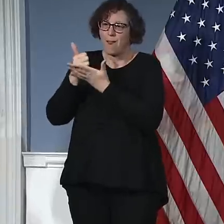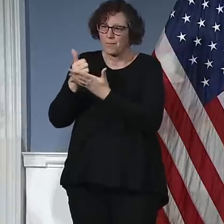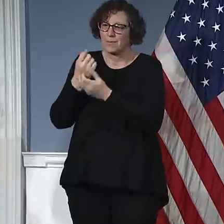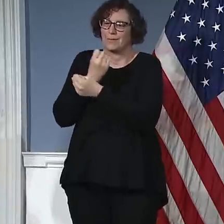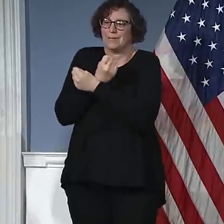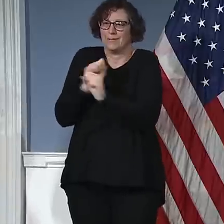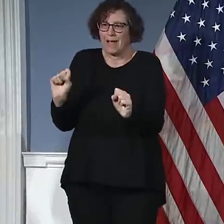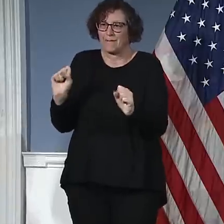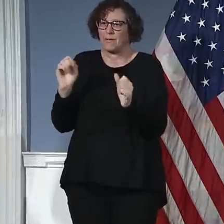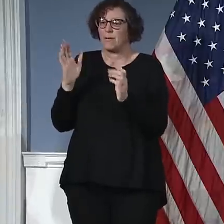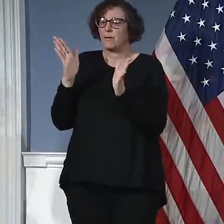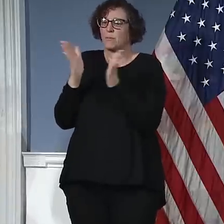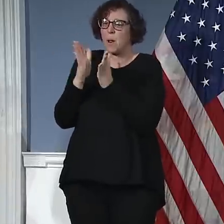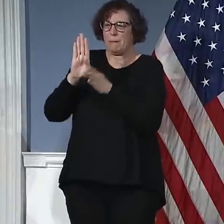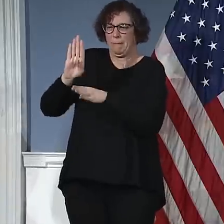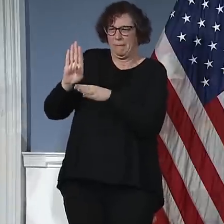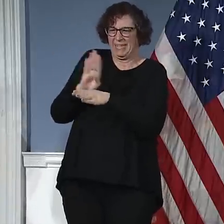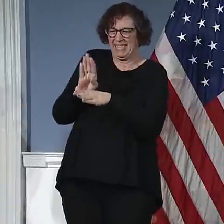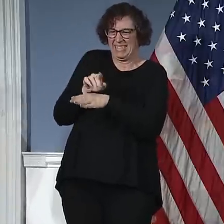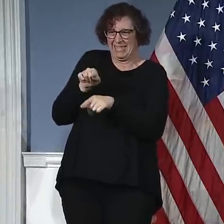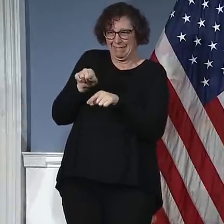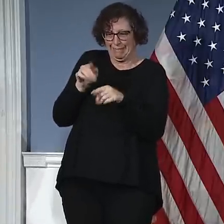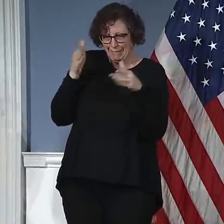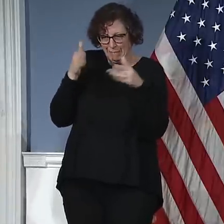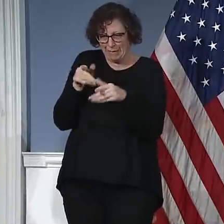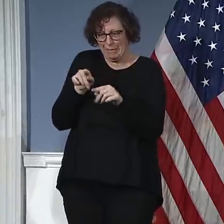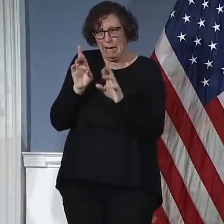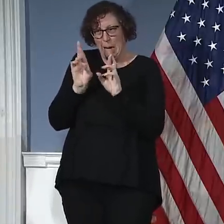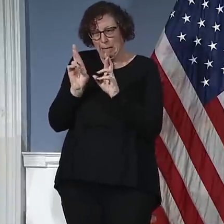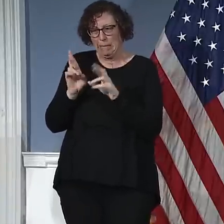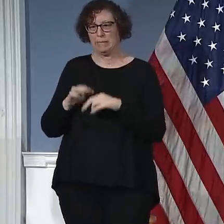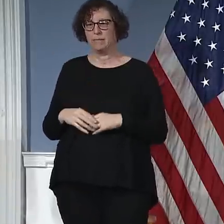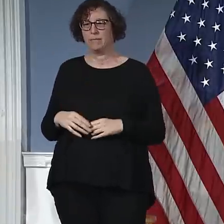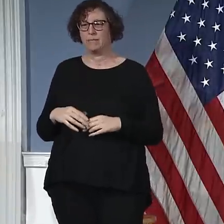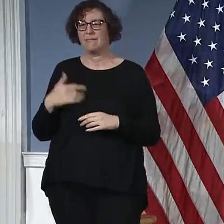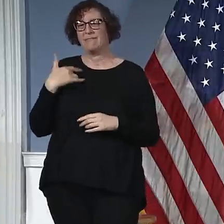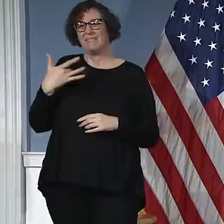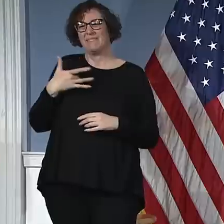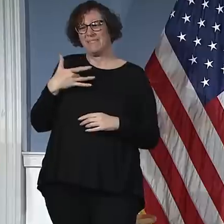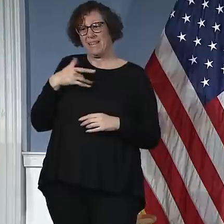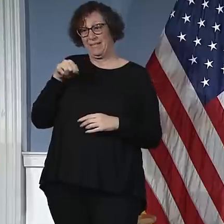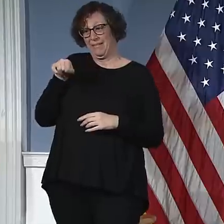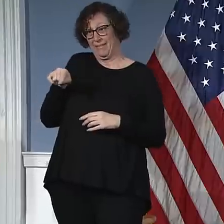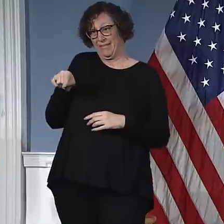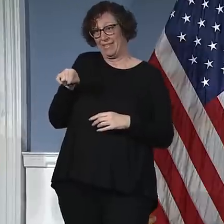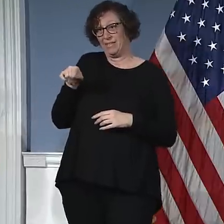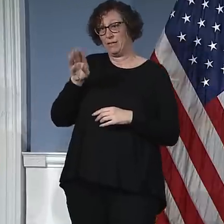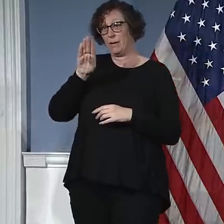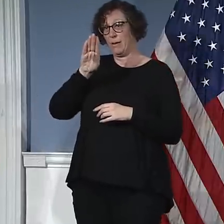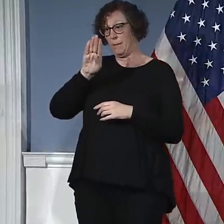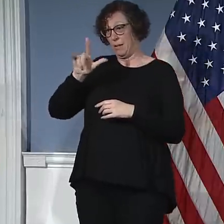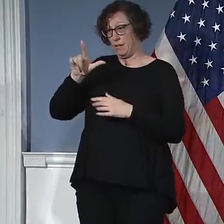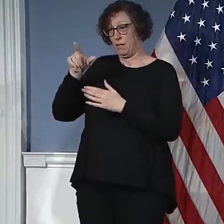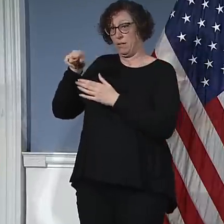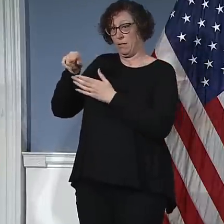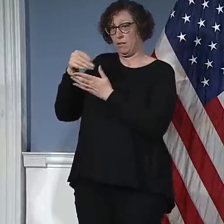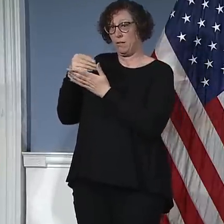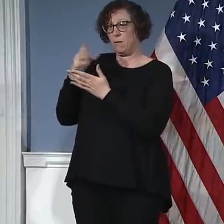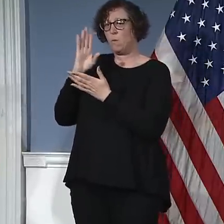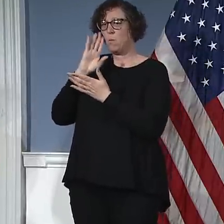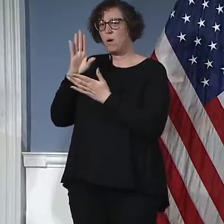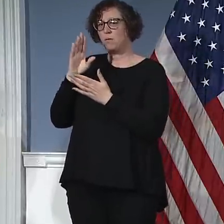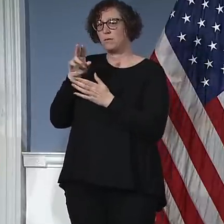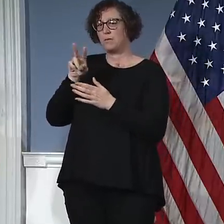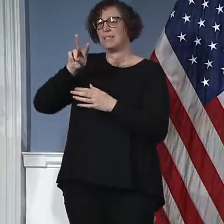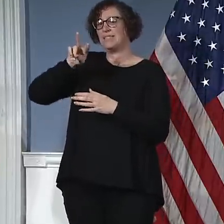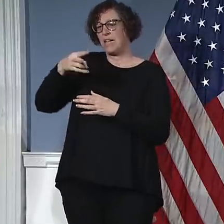I think it's fair to say there will be at least one or two more stimulus bills after this one, given the magnitude of the crisis. So we hope there's going be help